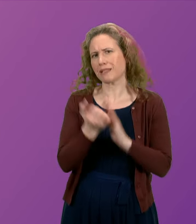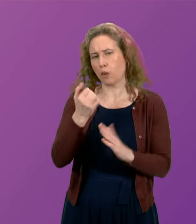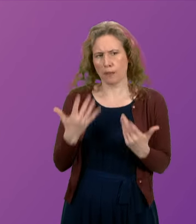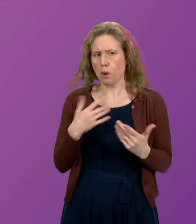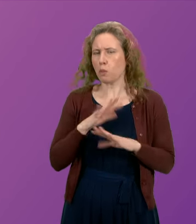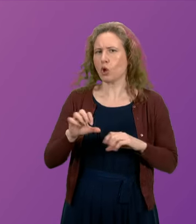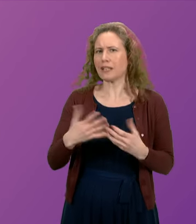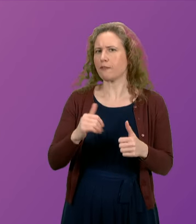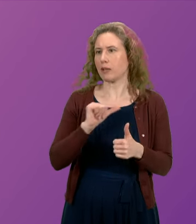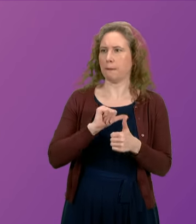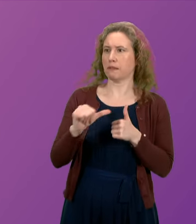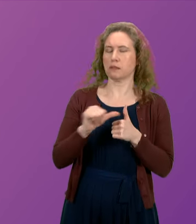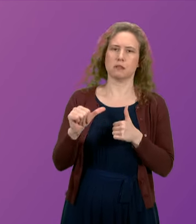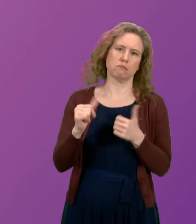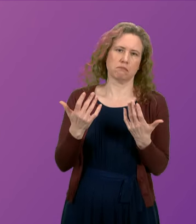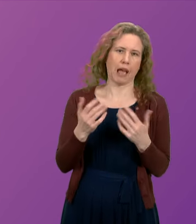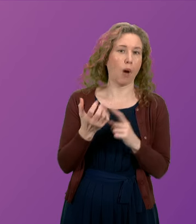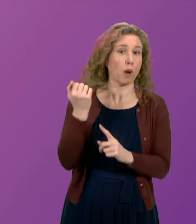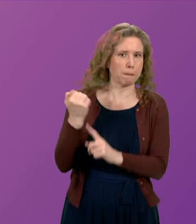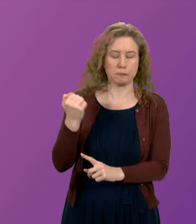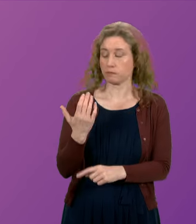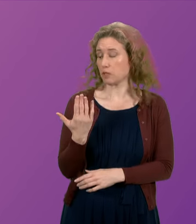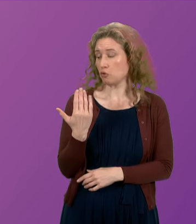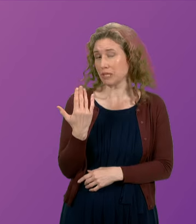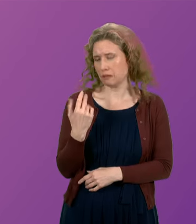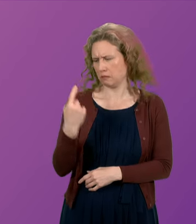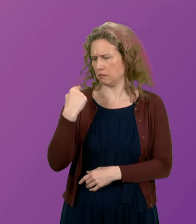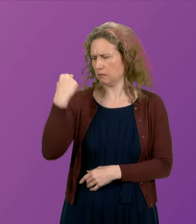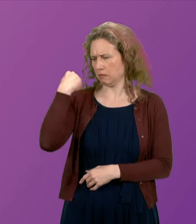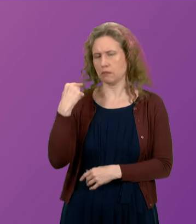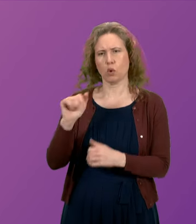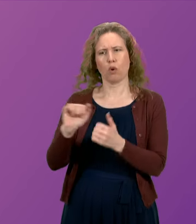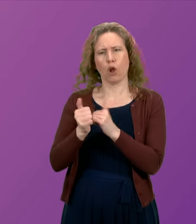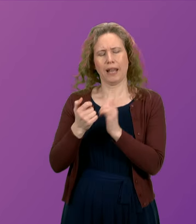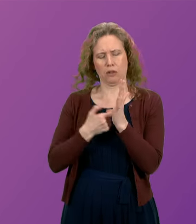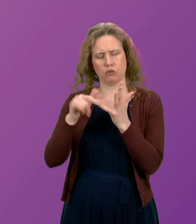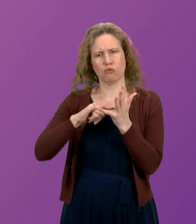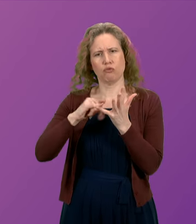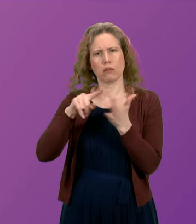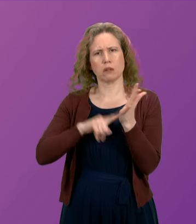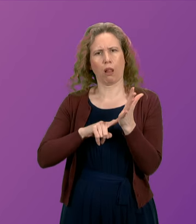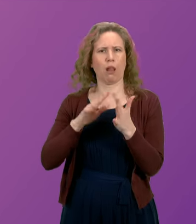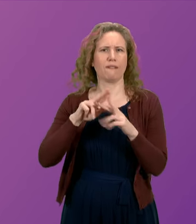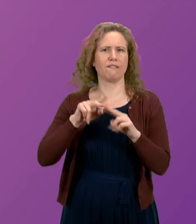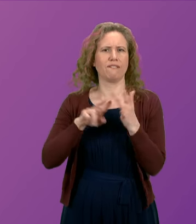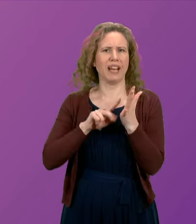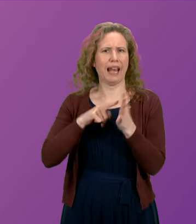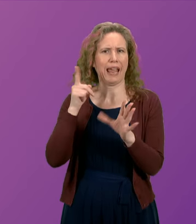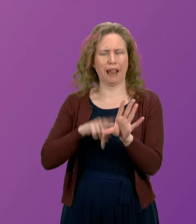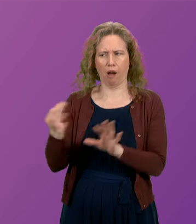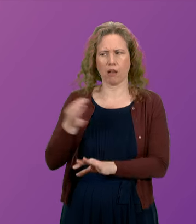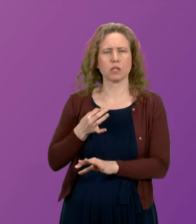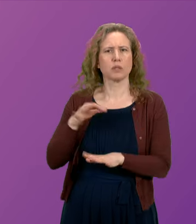delivering. In Question Time a couple of weeks ago I responded to Ms Webber's colleague Russell Finlay by indicating that